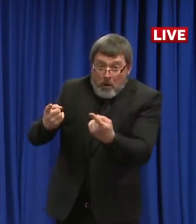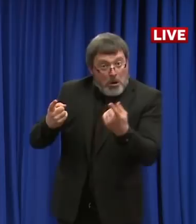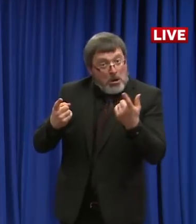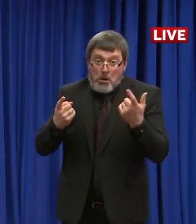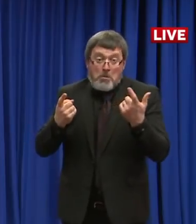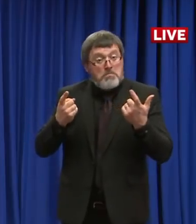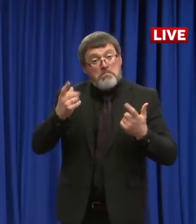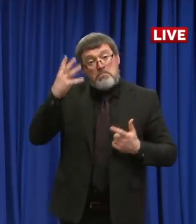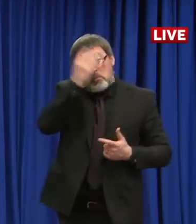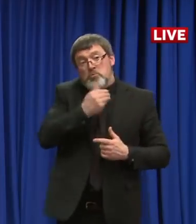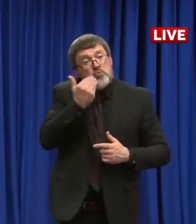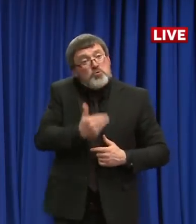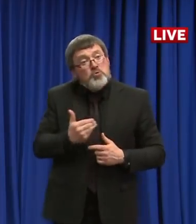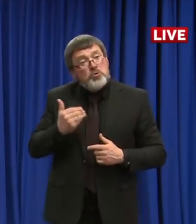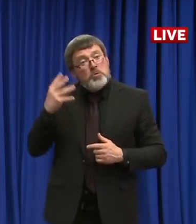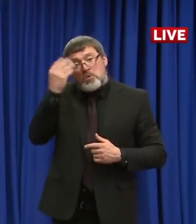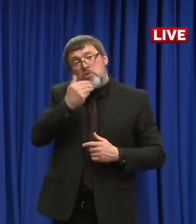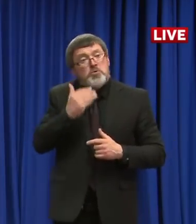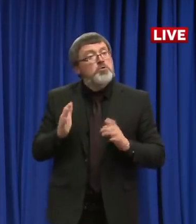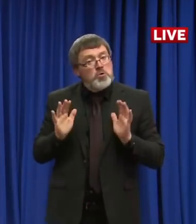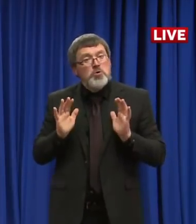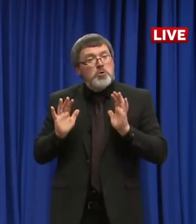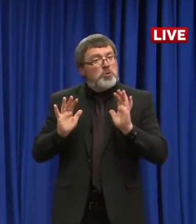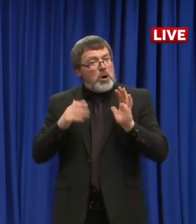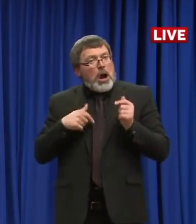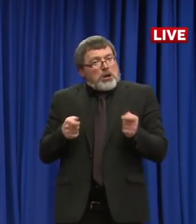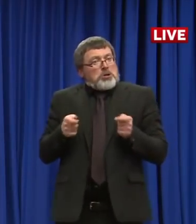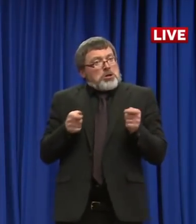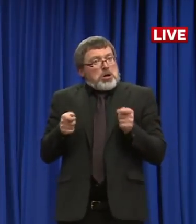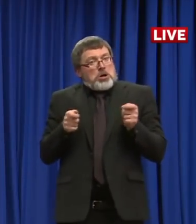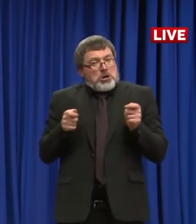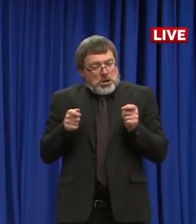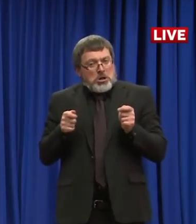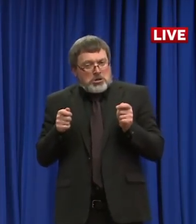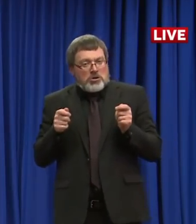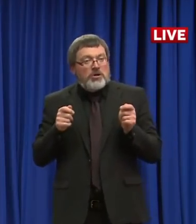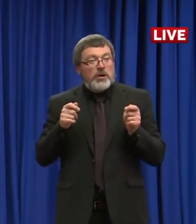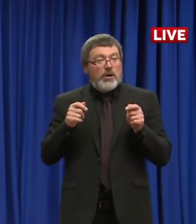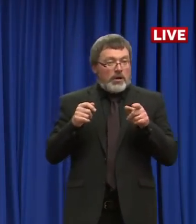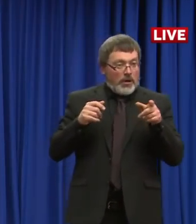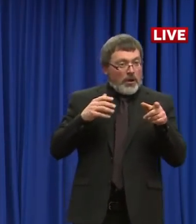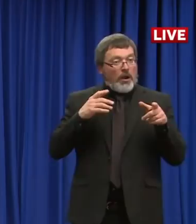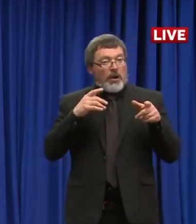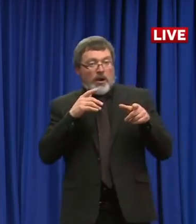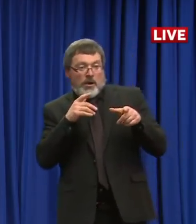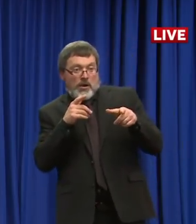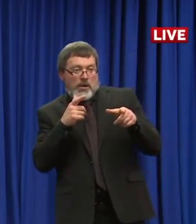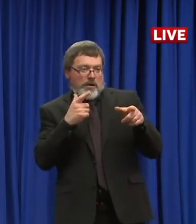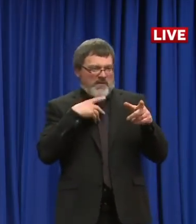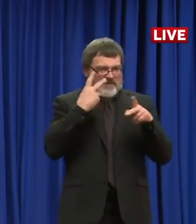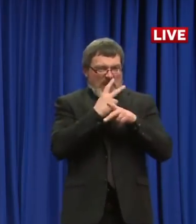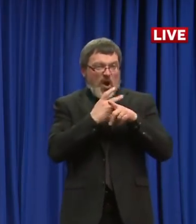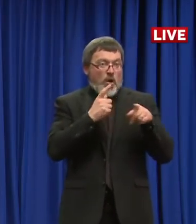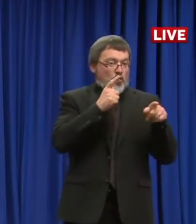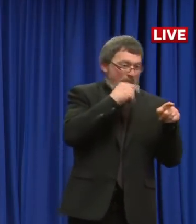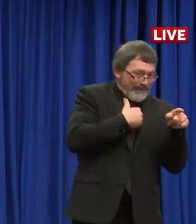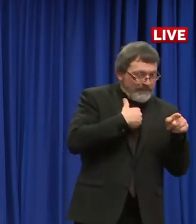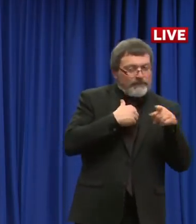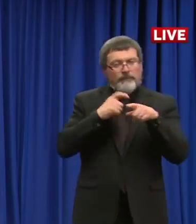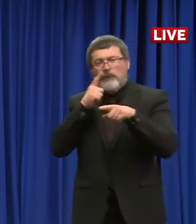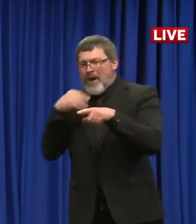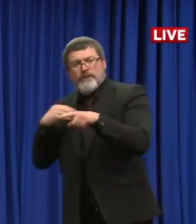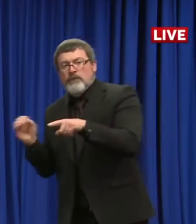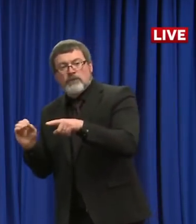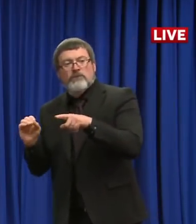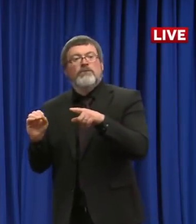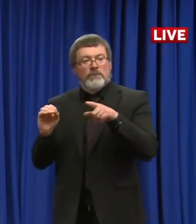It's a, it's, it's binary a little bit, as opposed to knowing that there's a lot of people that likely have COVID or maybe asymptomatic with COVID out there, but that we just haven't identified